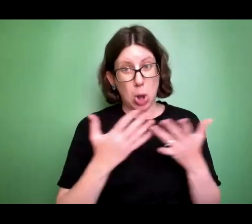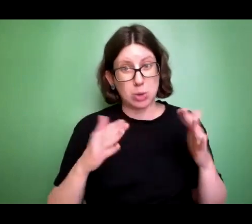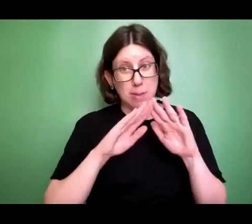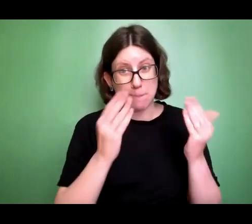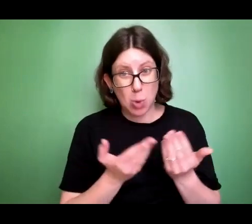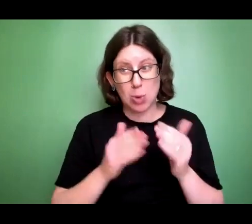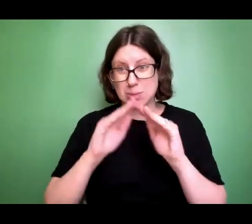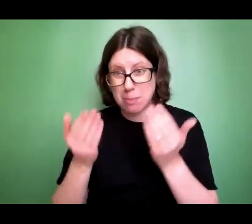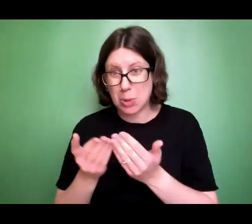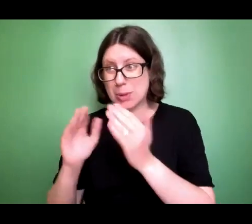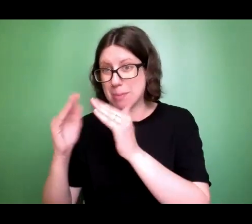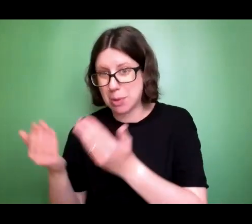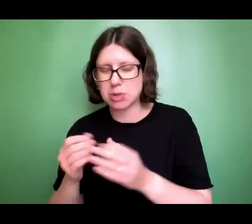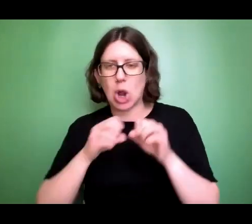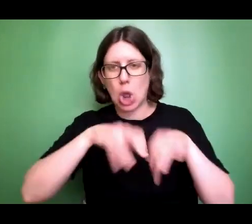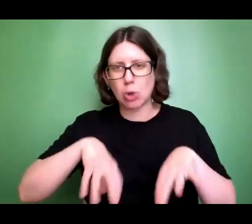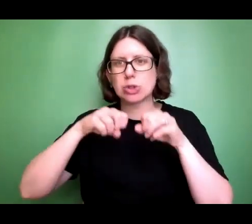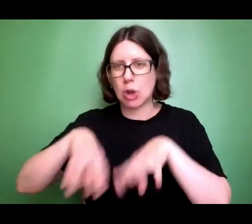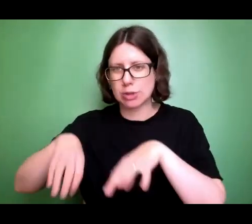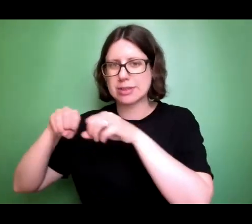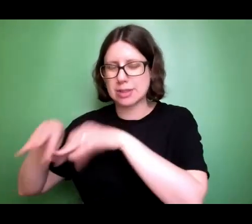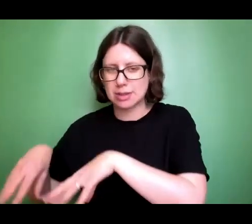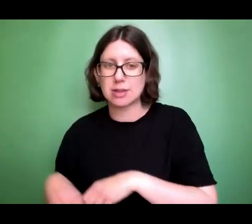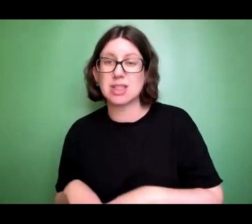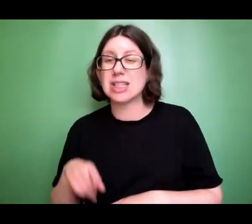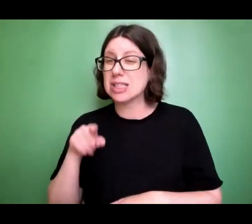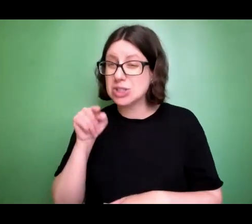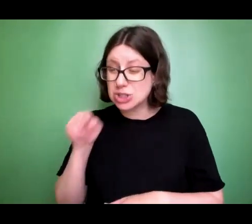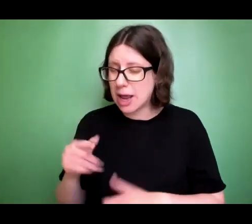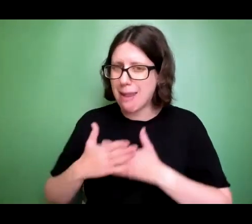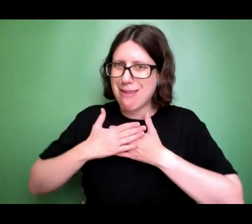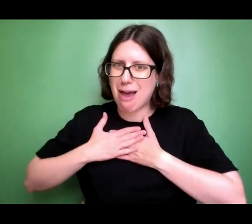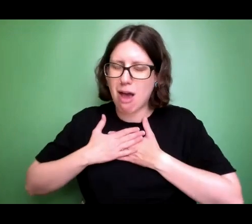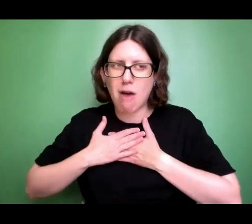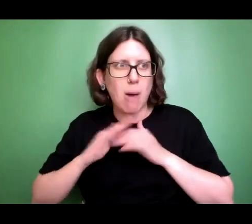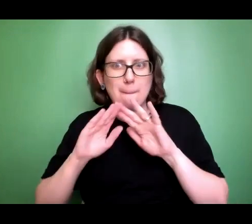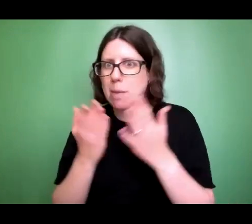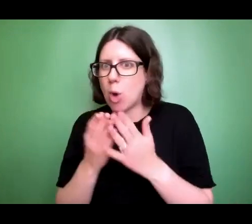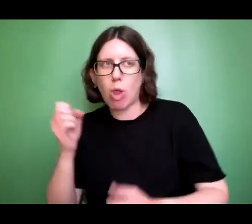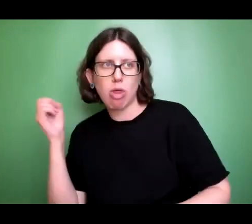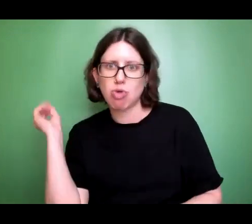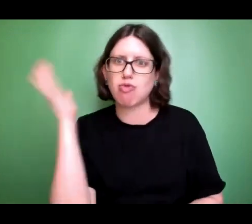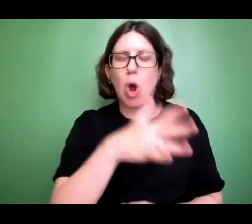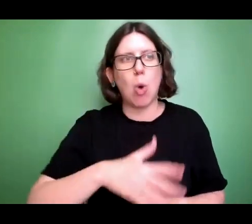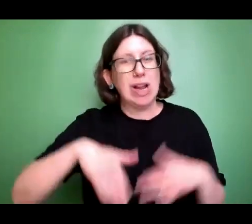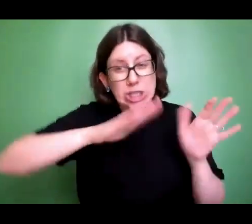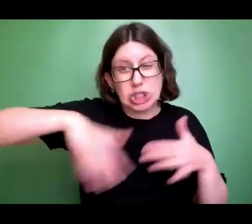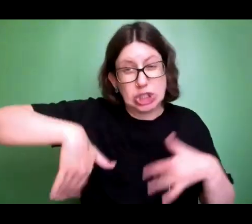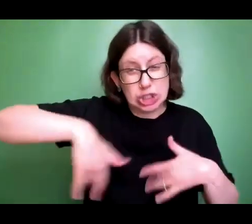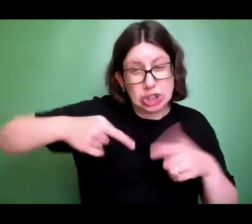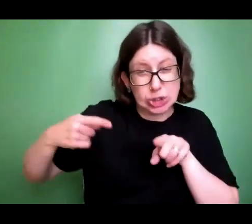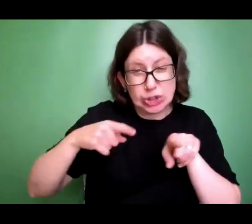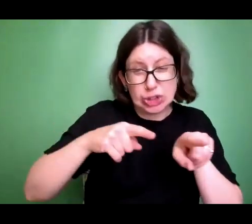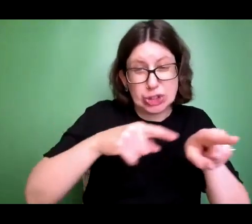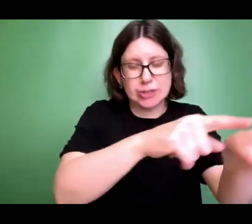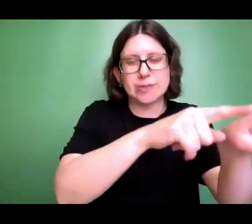I've bought quite a few now. But she loves chasing after the ball. But one thing that she loves even more than chasing after